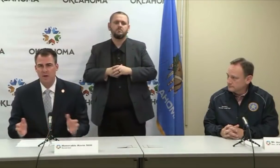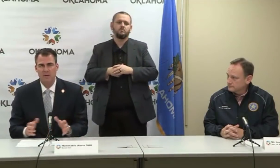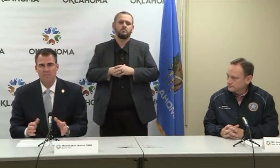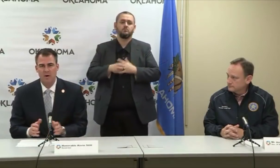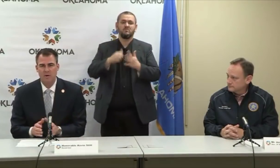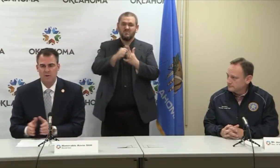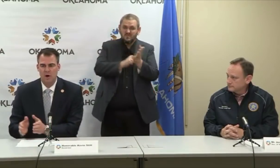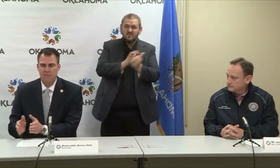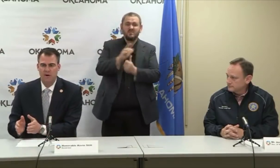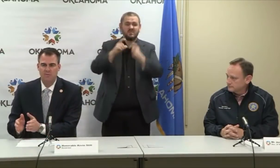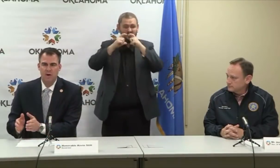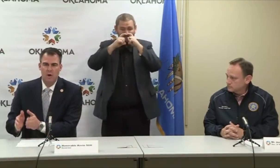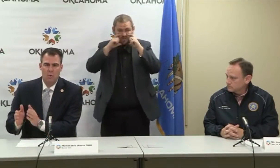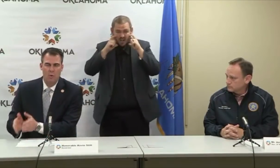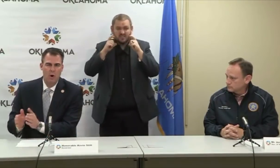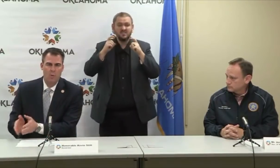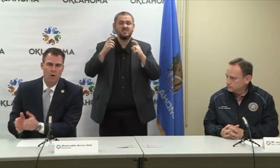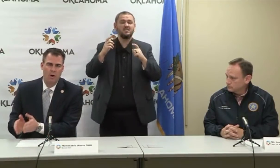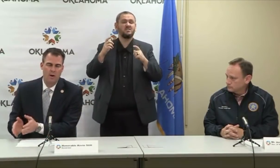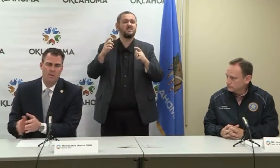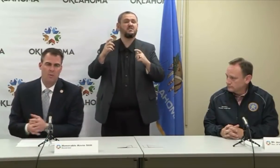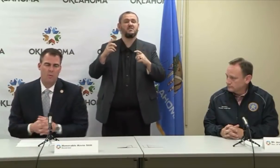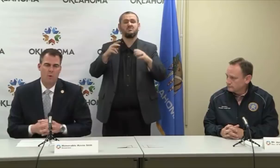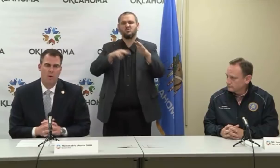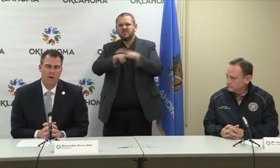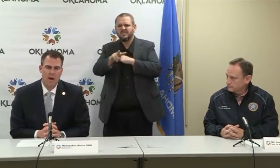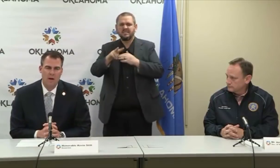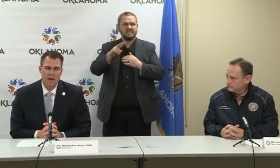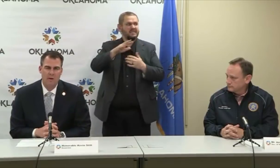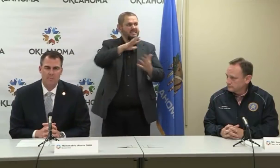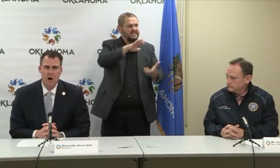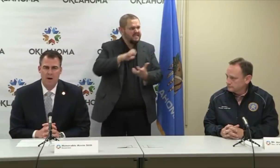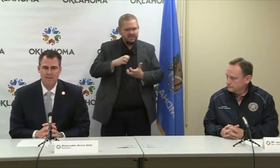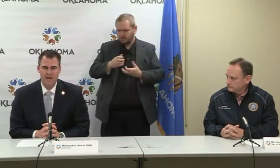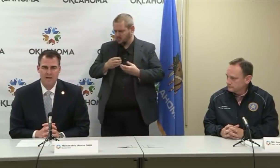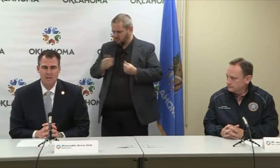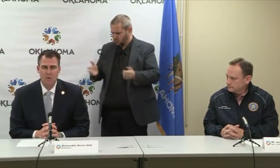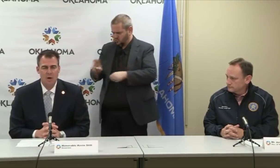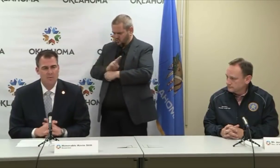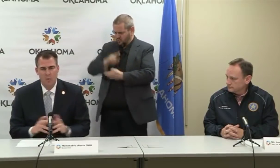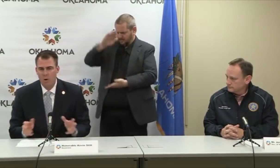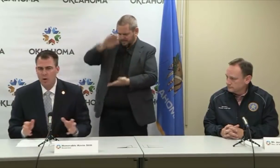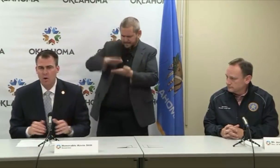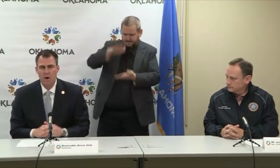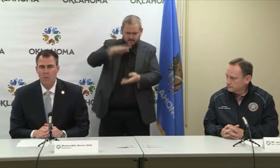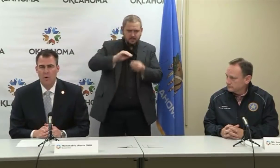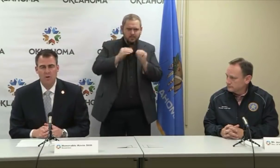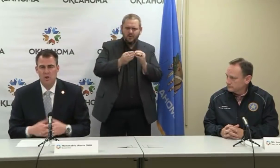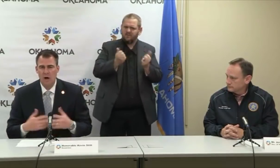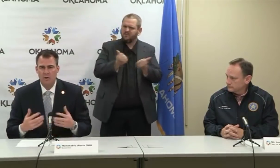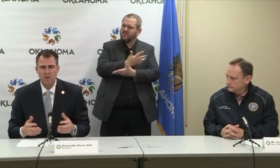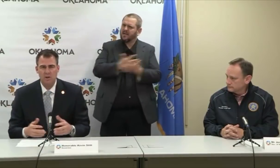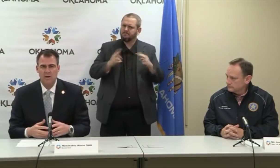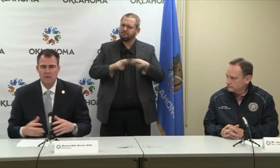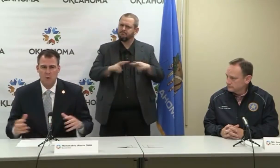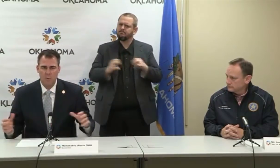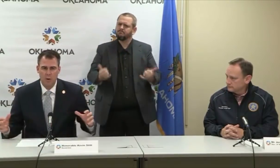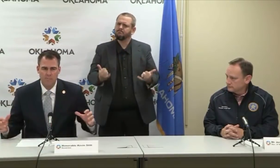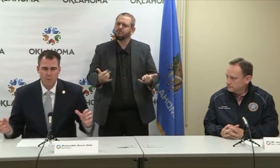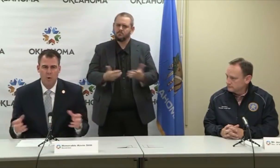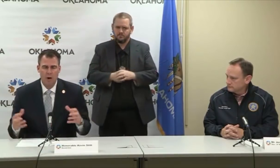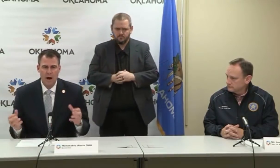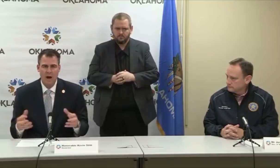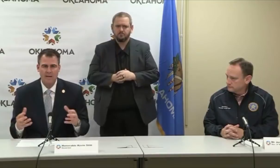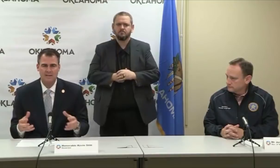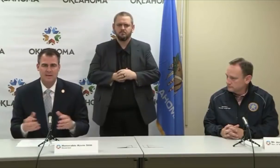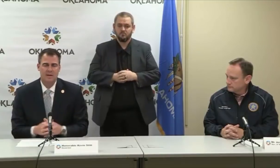Everything falls off of where we're going to kind of land on the modeling side. So they're working on it. We're challenging. That's why I